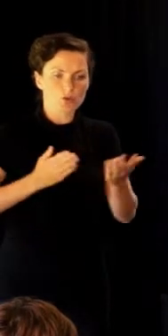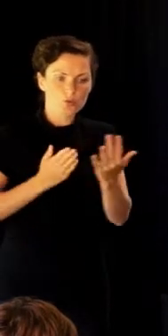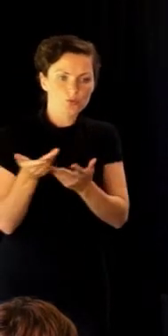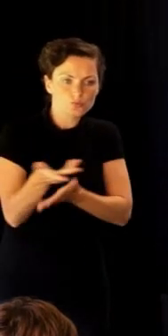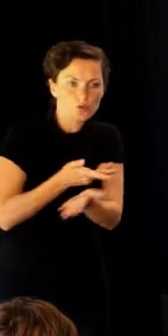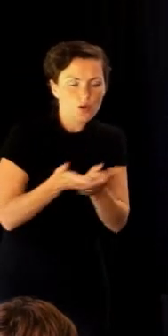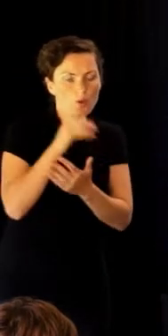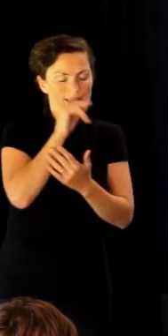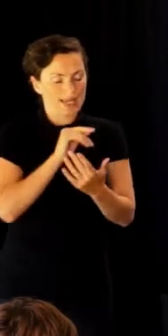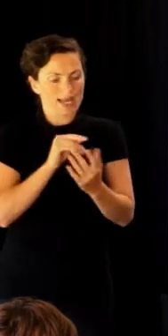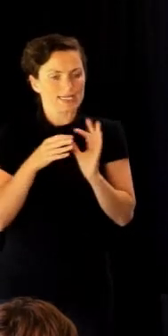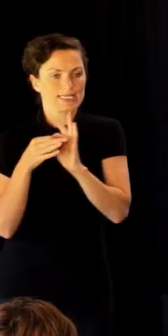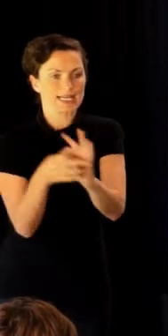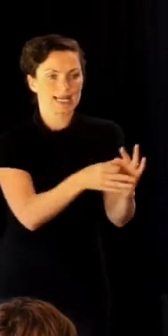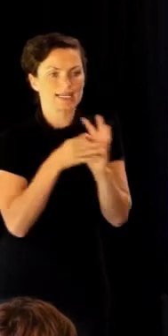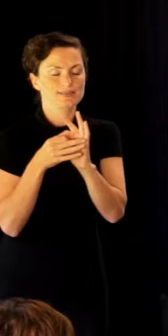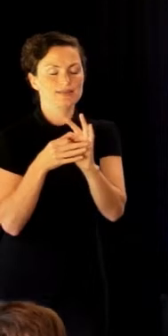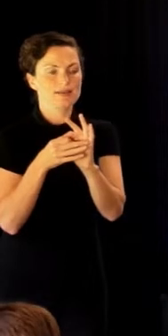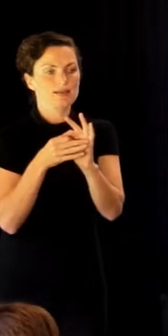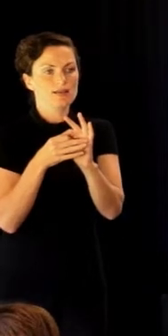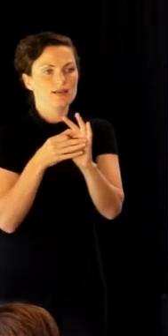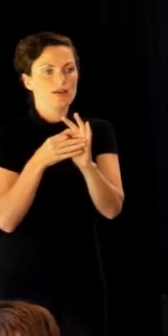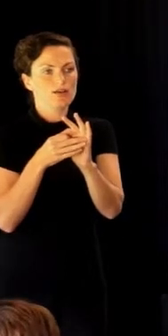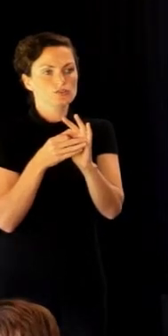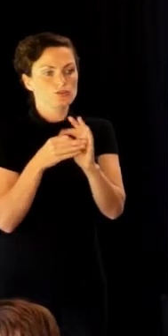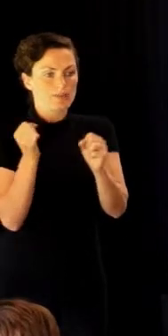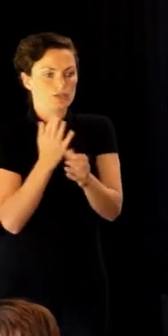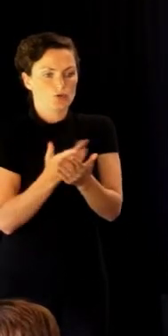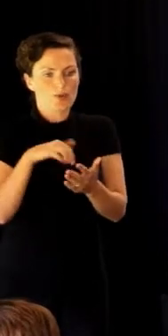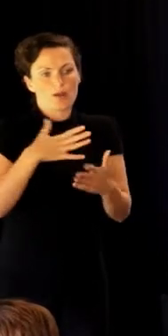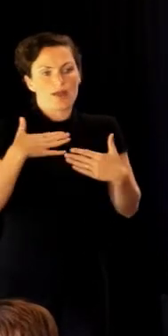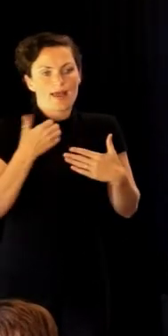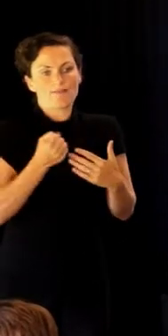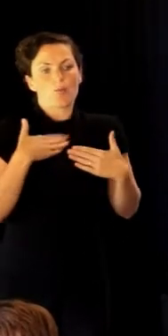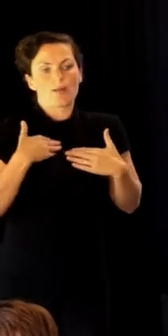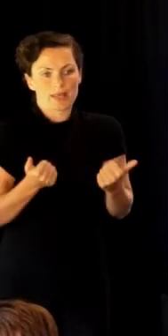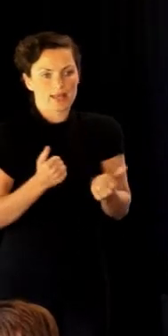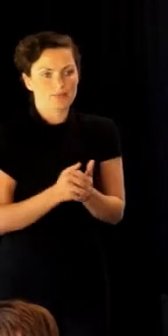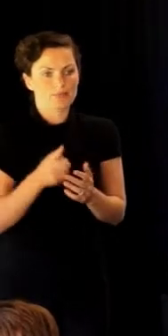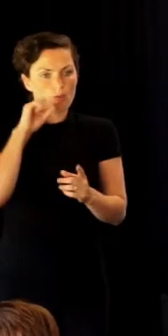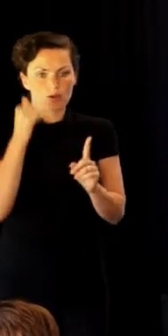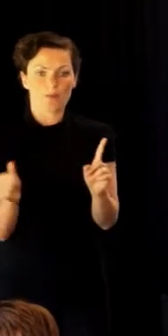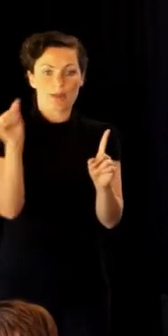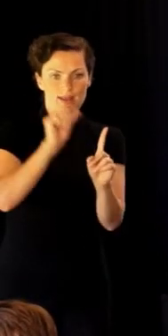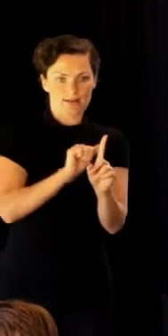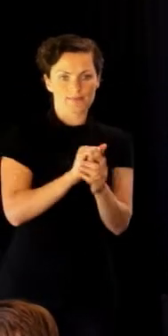continue the connectedness of puri tōtō for wellness and well-being. I'll just go back now.